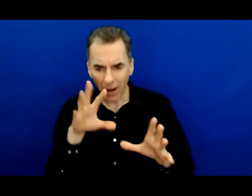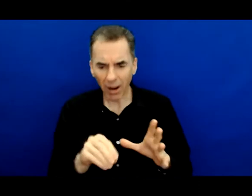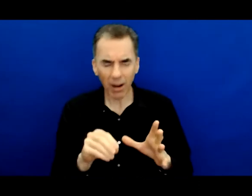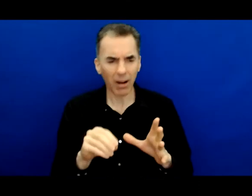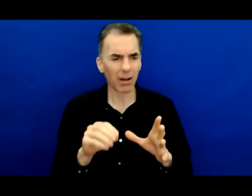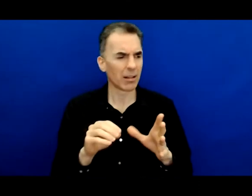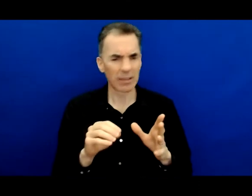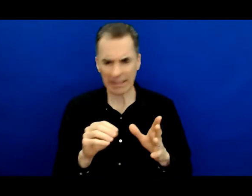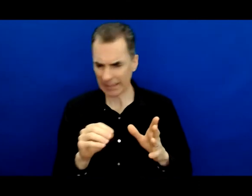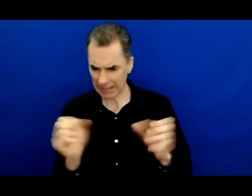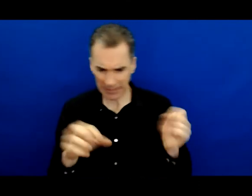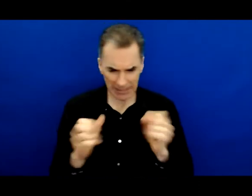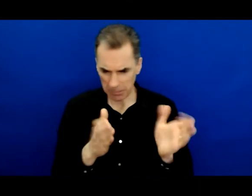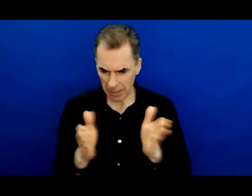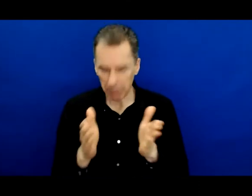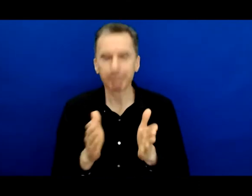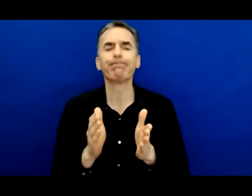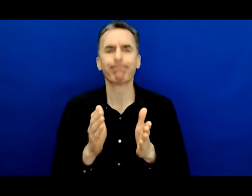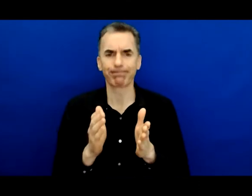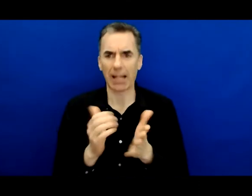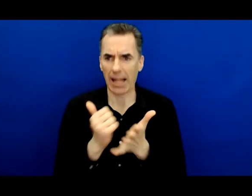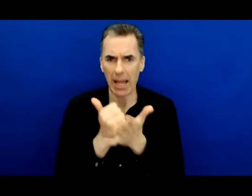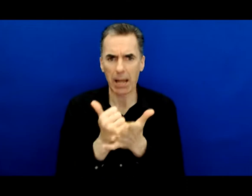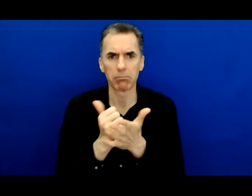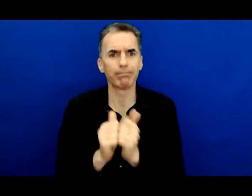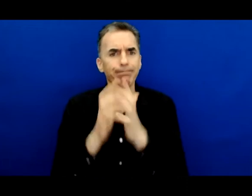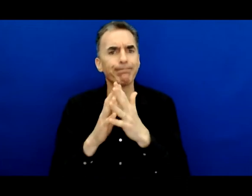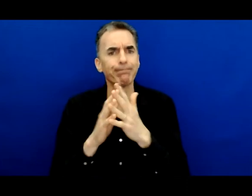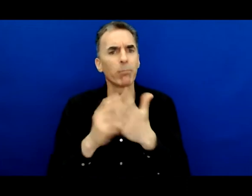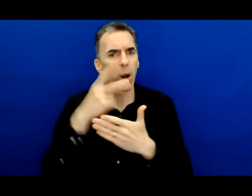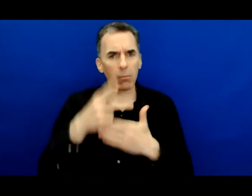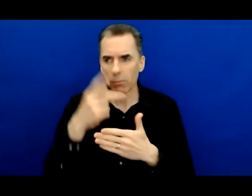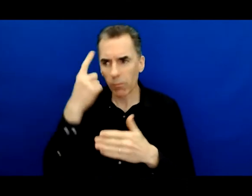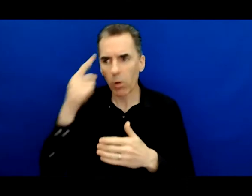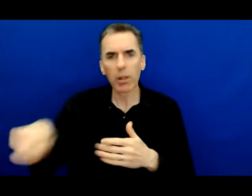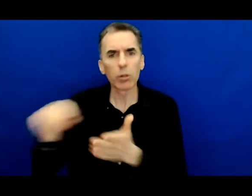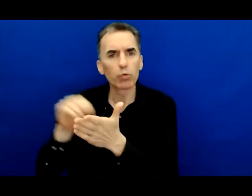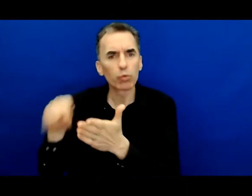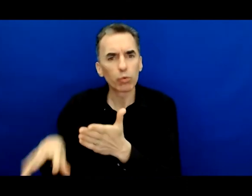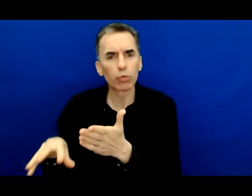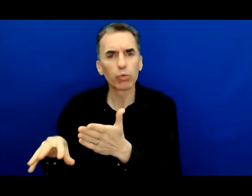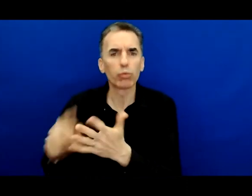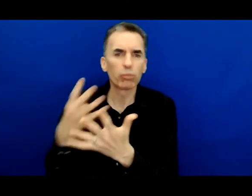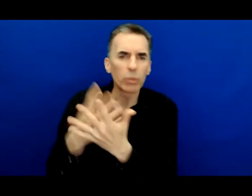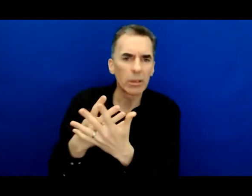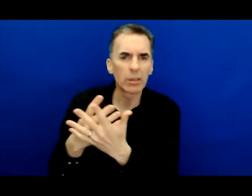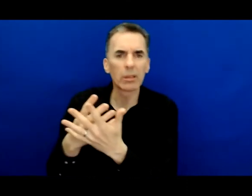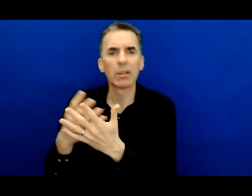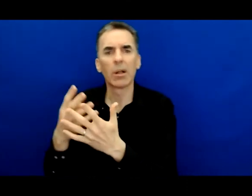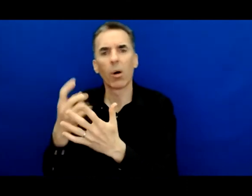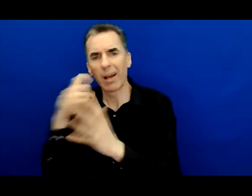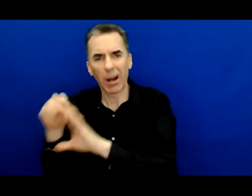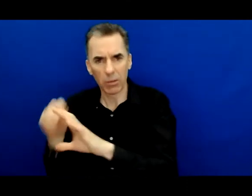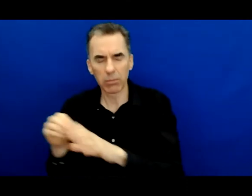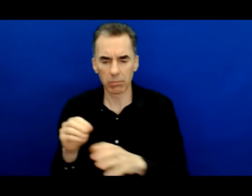space for impacted students. And we're still, you know, we're still new and we're still fleshing out some of those challenges,